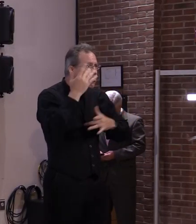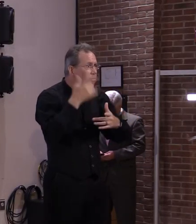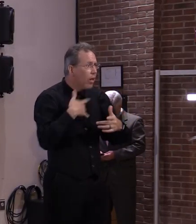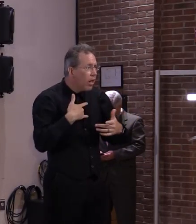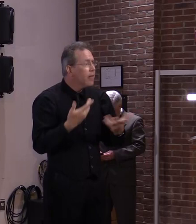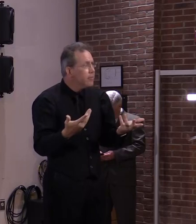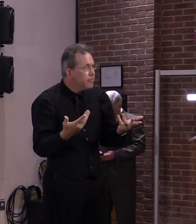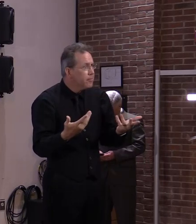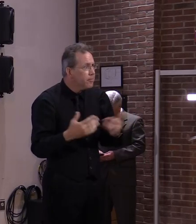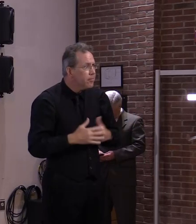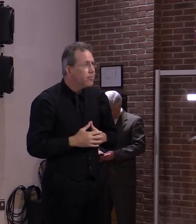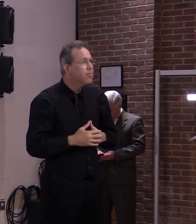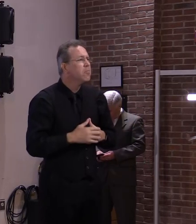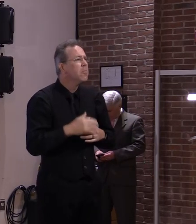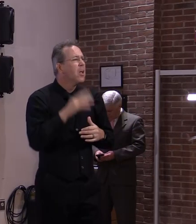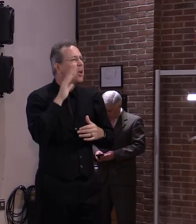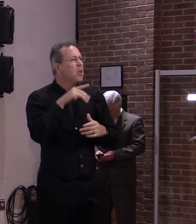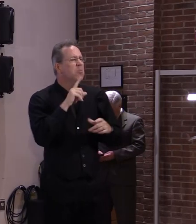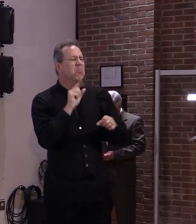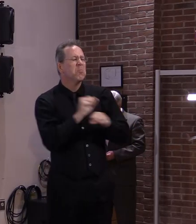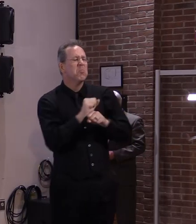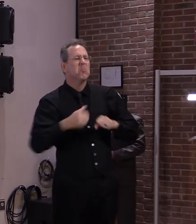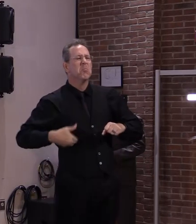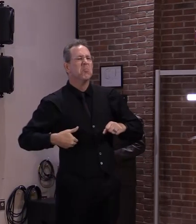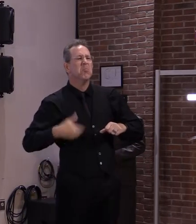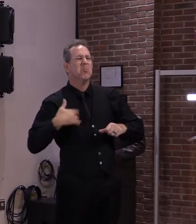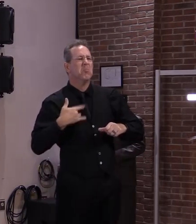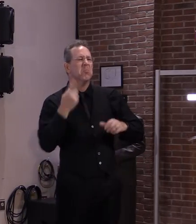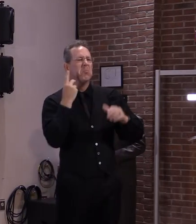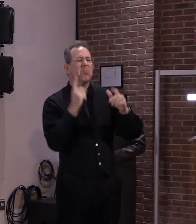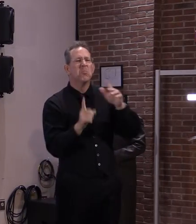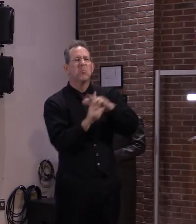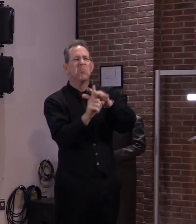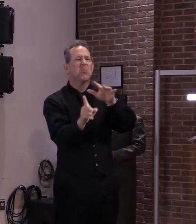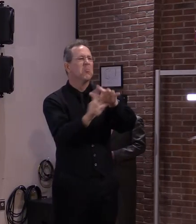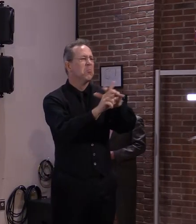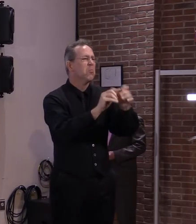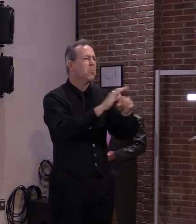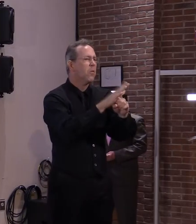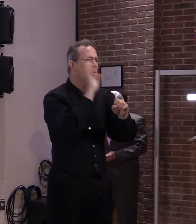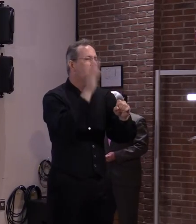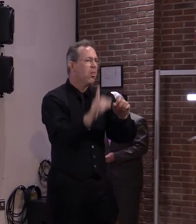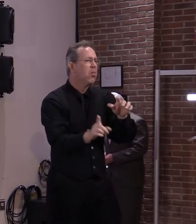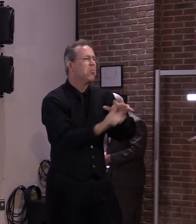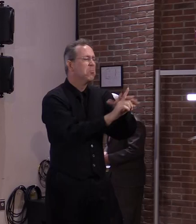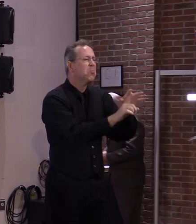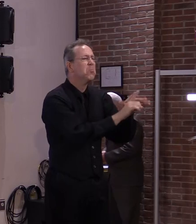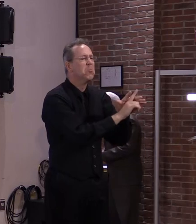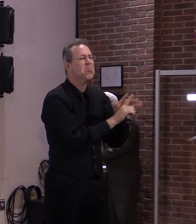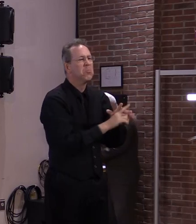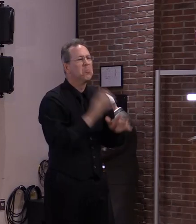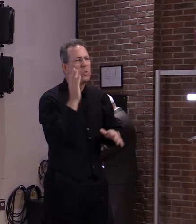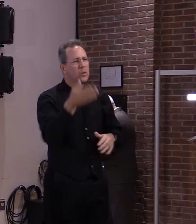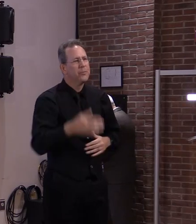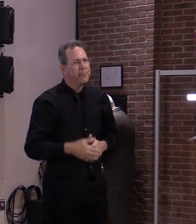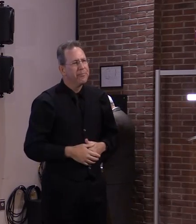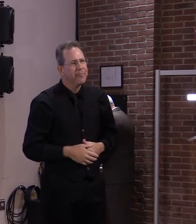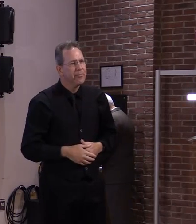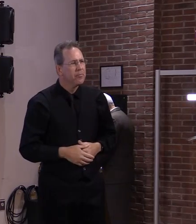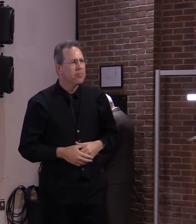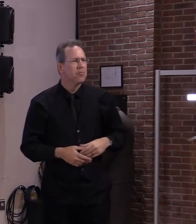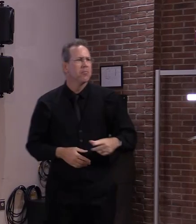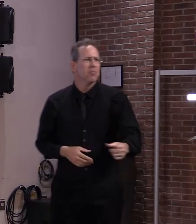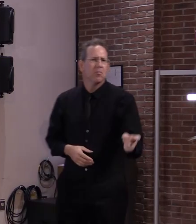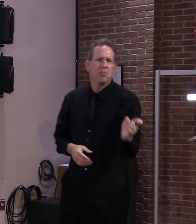Okay. Thank you. And I guess this is for the governor and Dr. Levine, both of you. Have either of you missed any